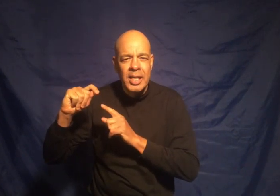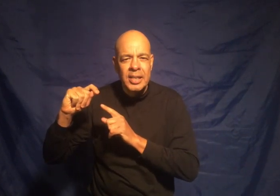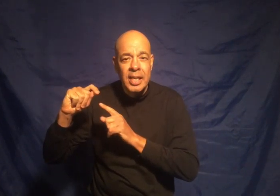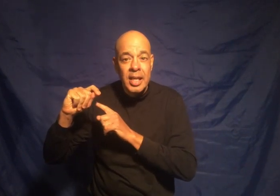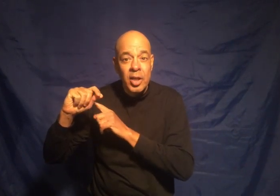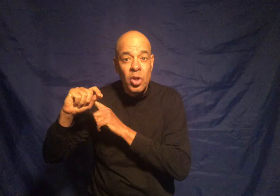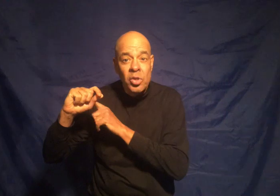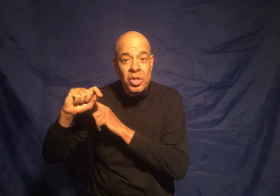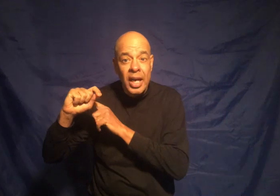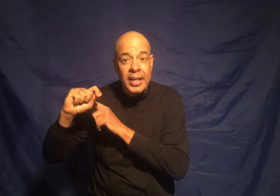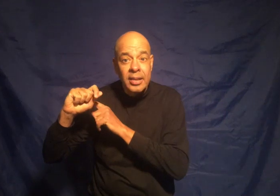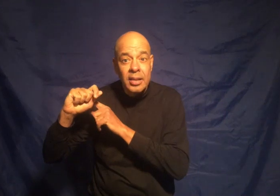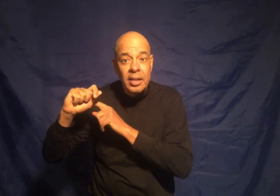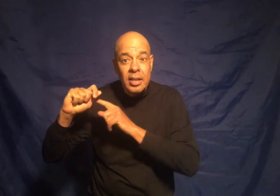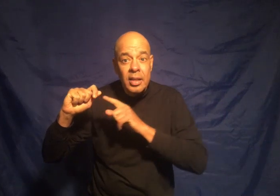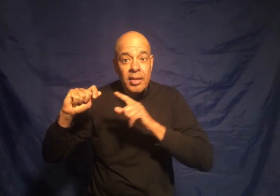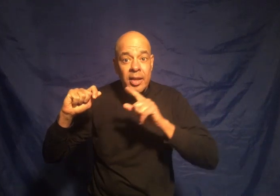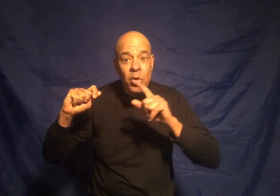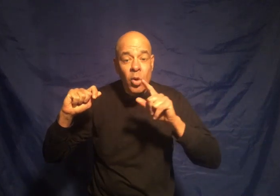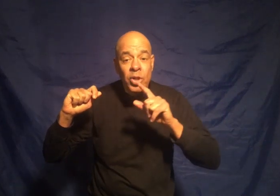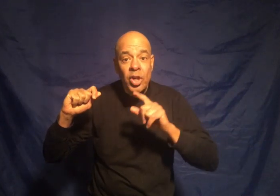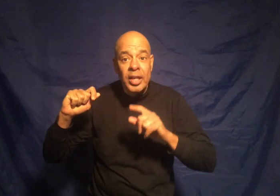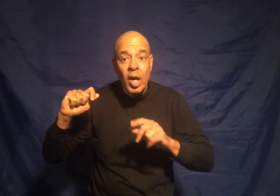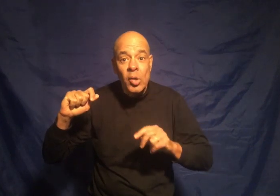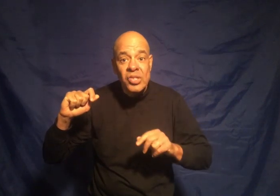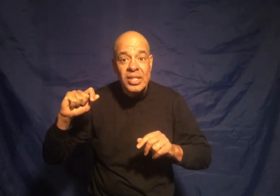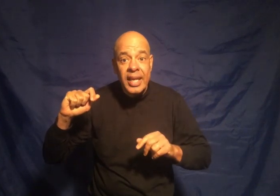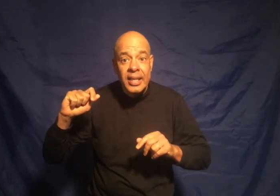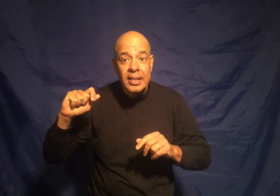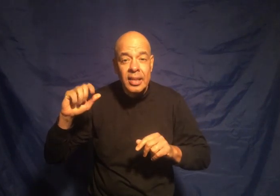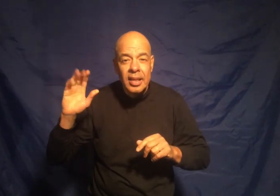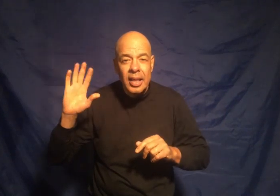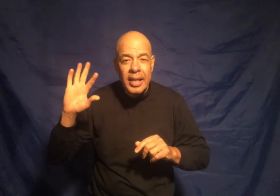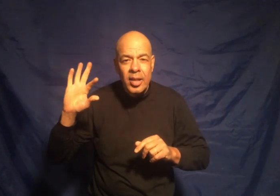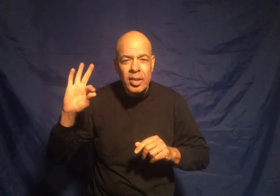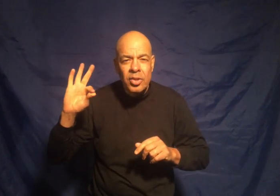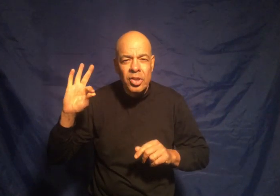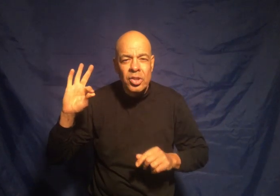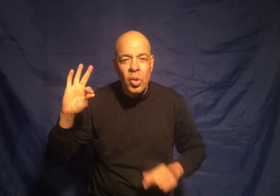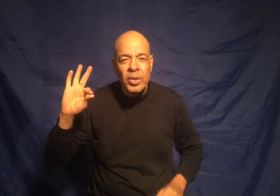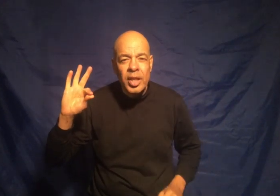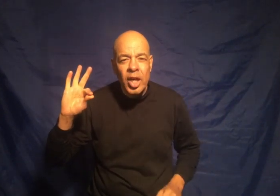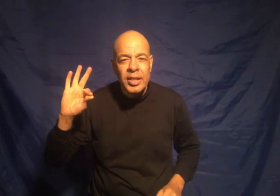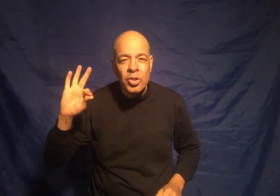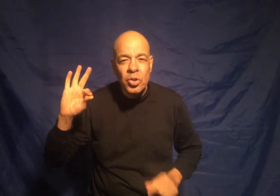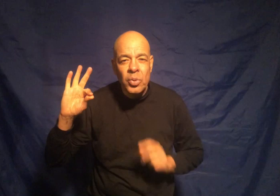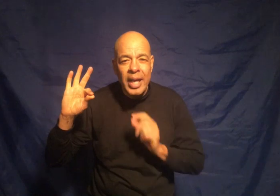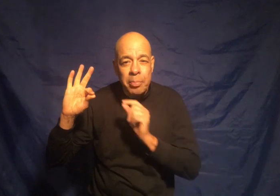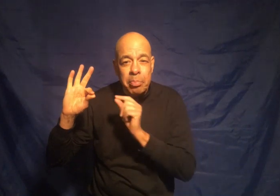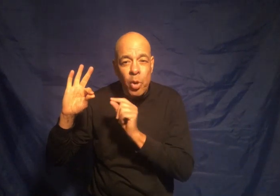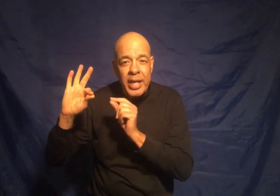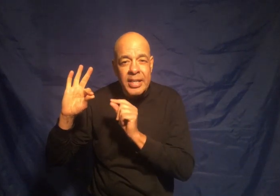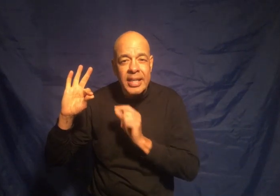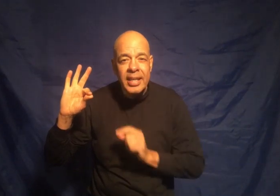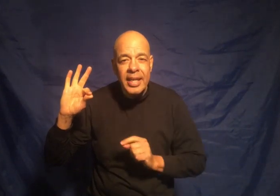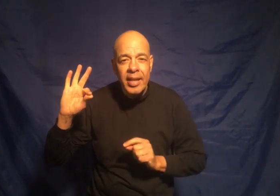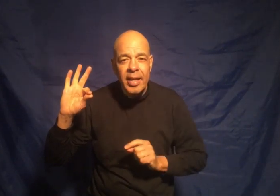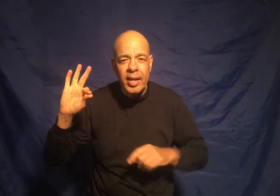it looks like that you're holding on a whole stick here you're just holding on to a point in the air